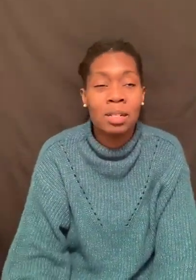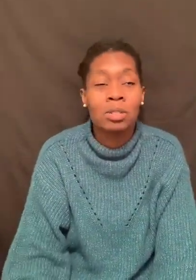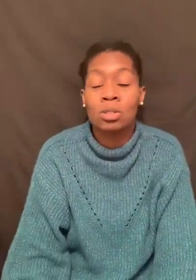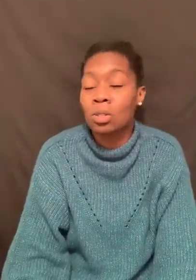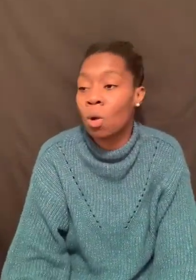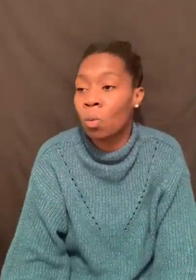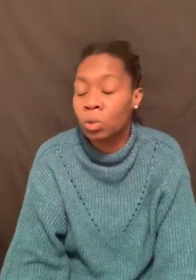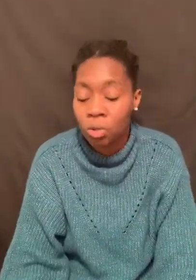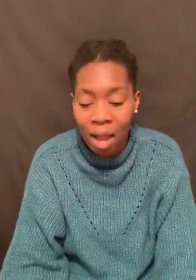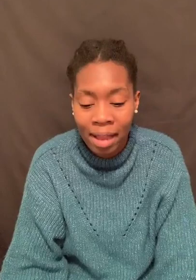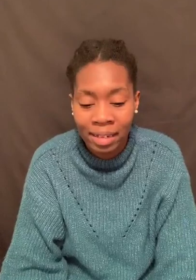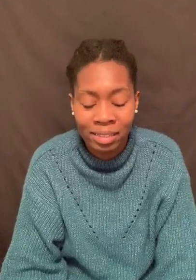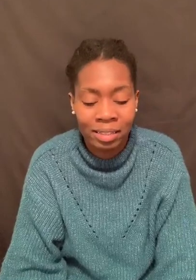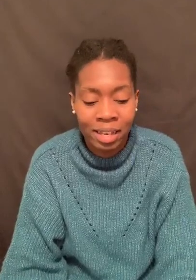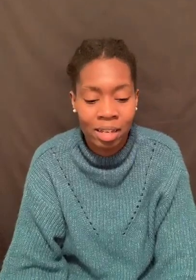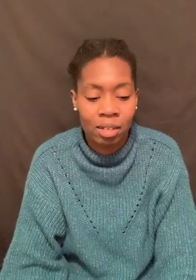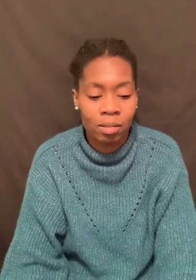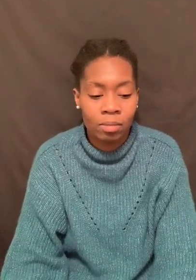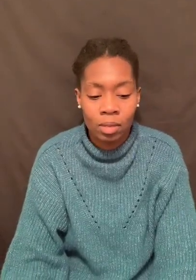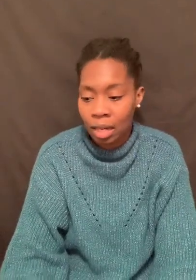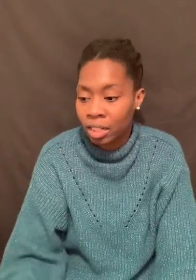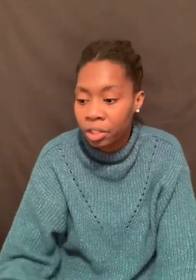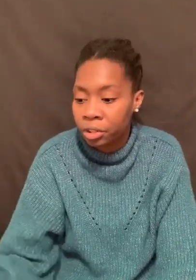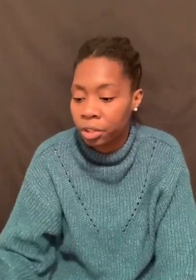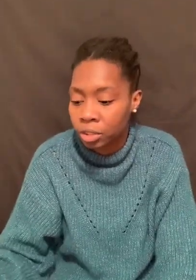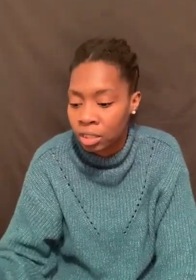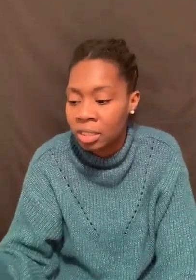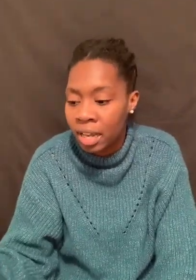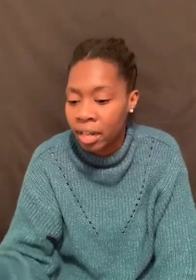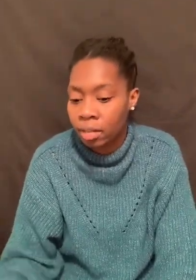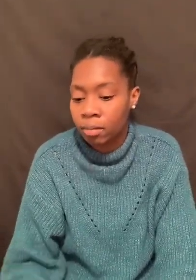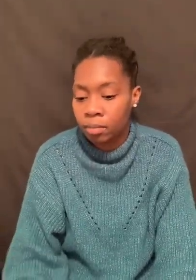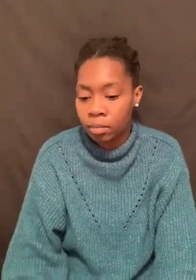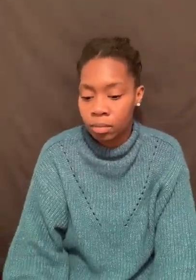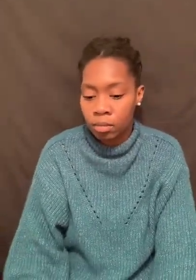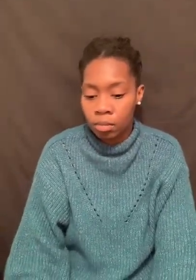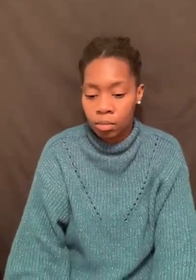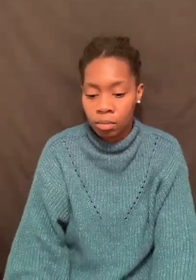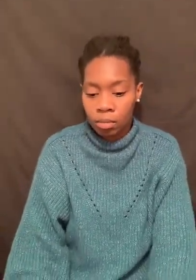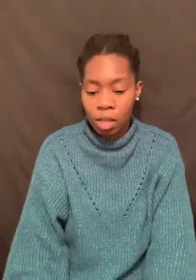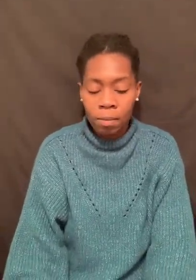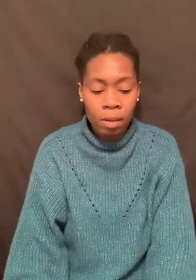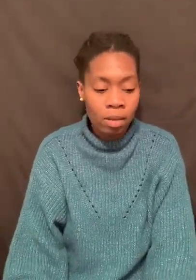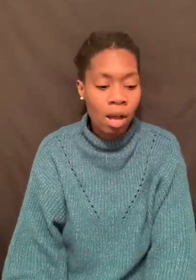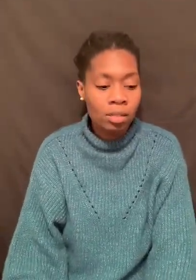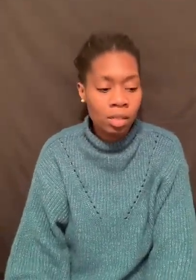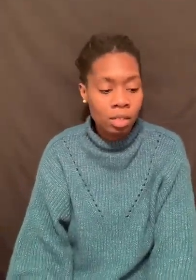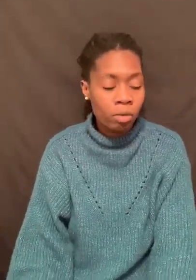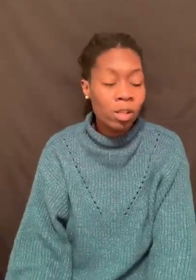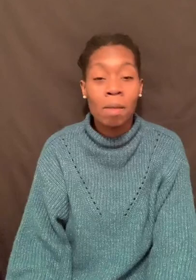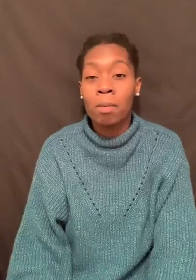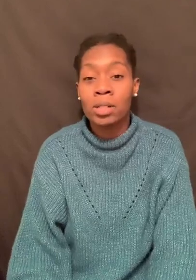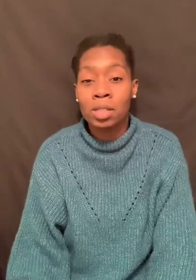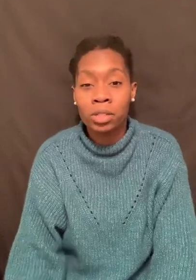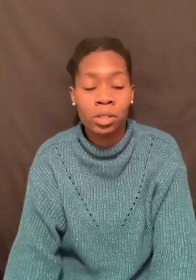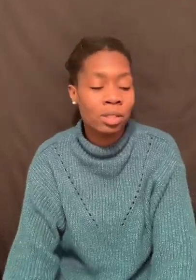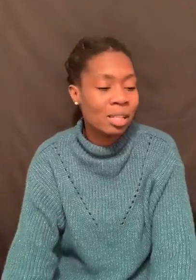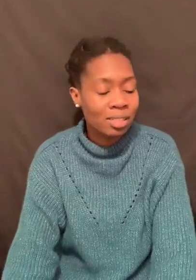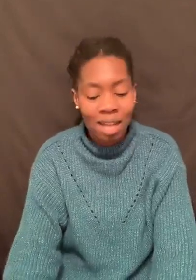I mean, it's so dry and just dead. Literature, just dead. And people have the audacity to read the Bible as literature. That's